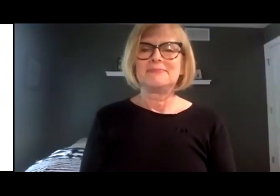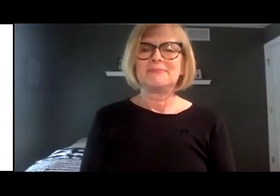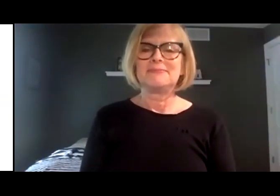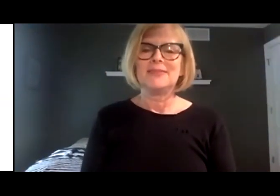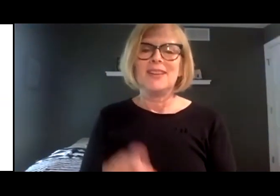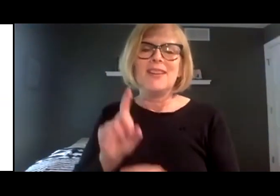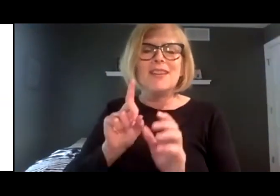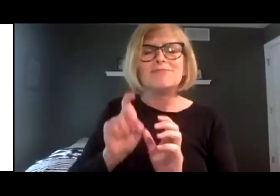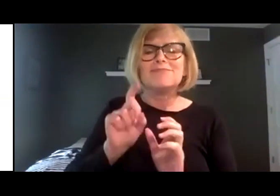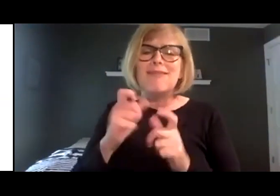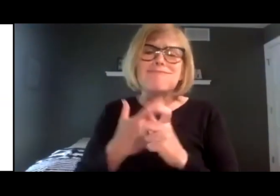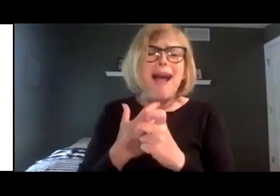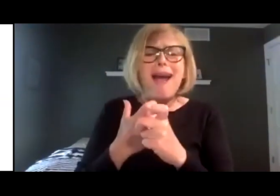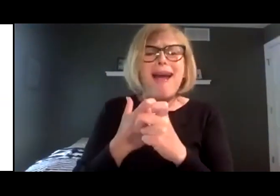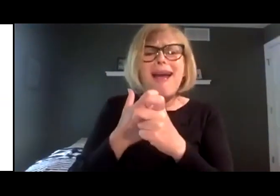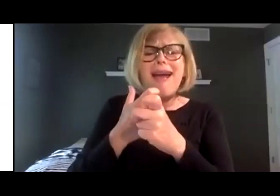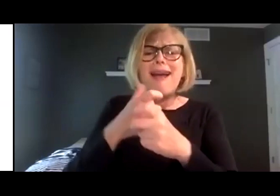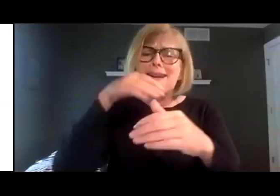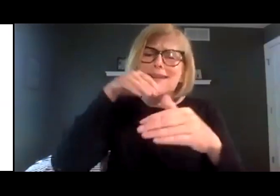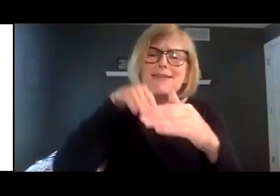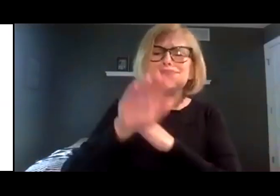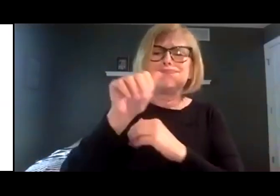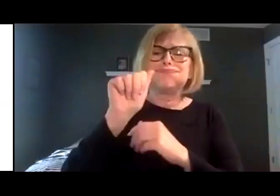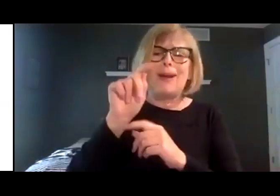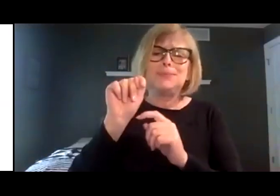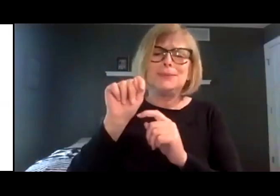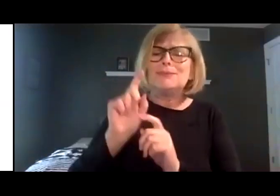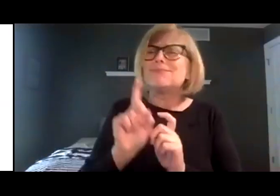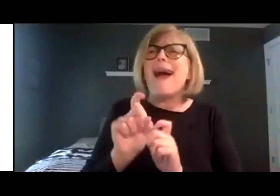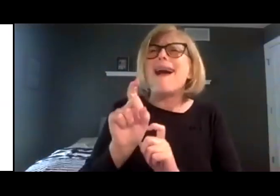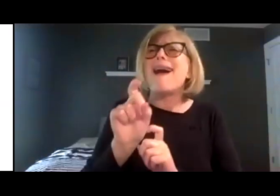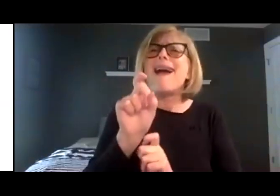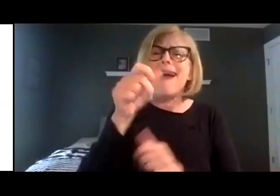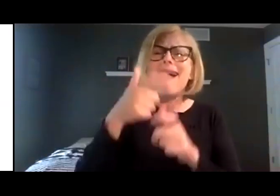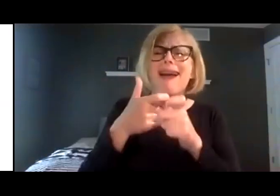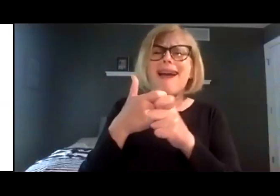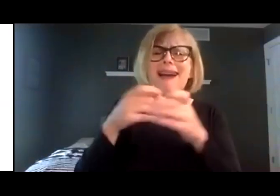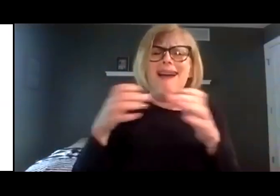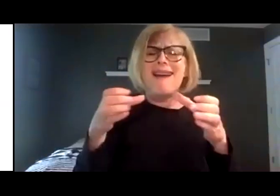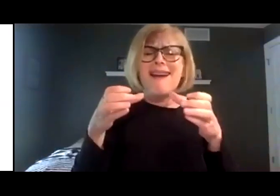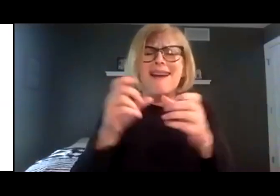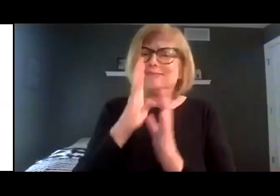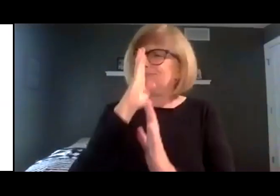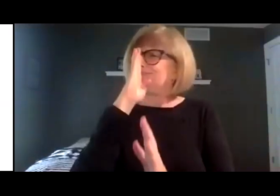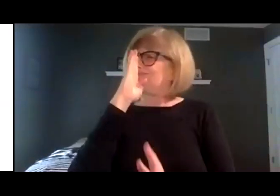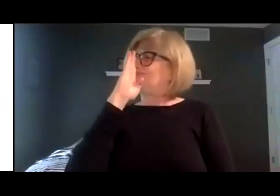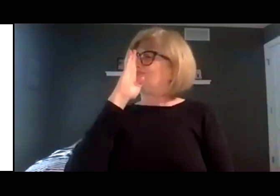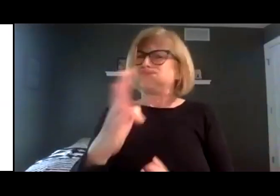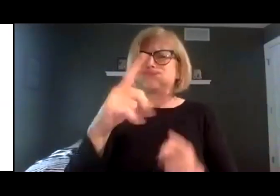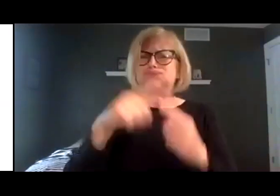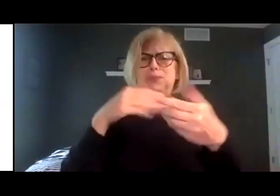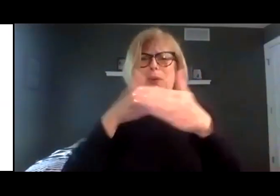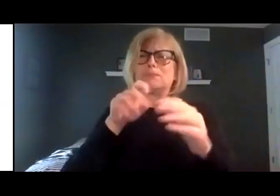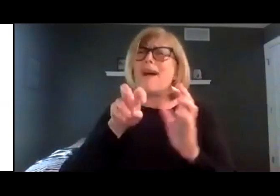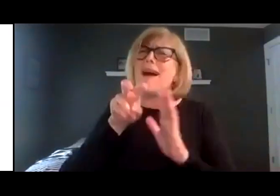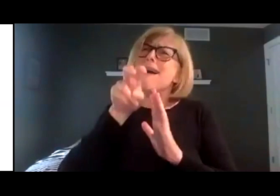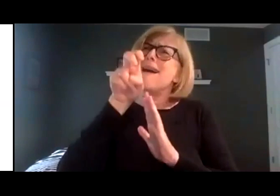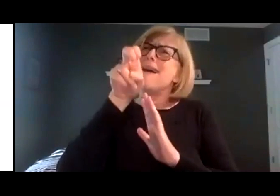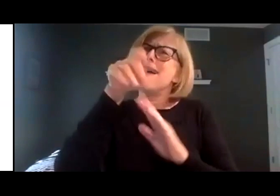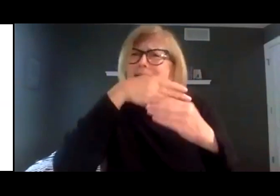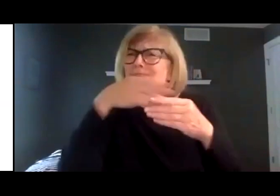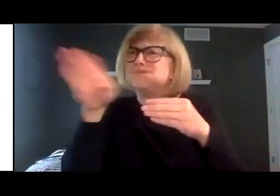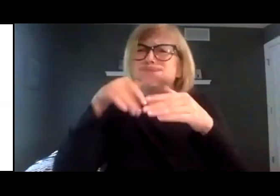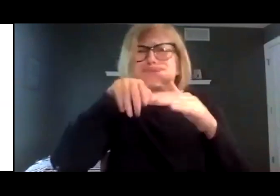She ran all the way up four flights of stairs into her family's apartment and